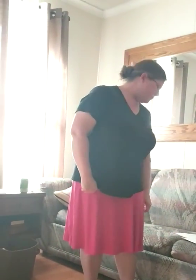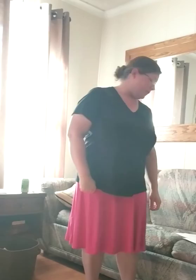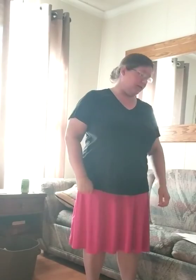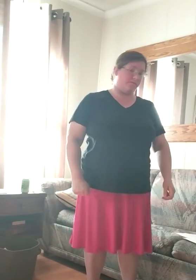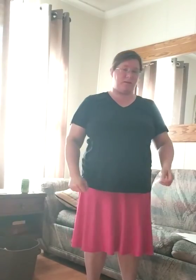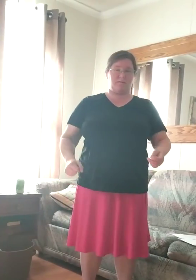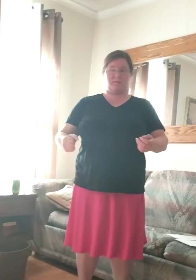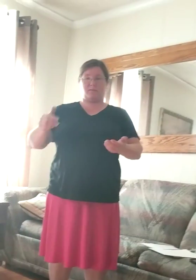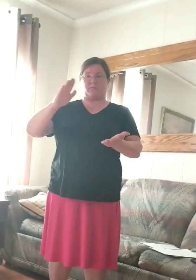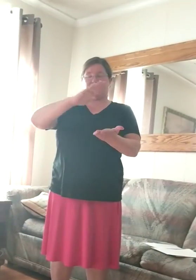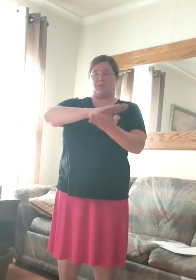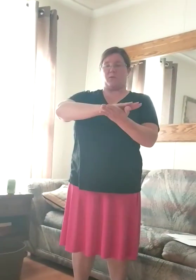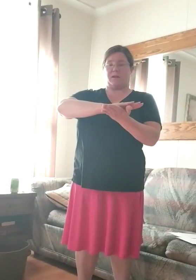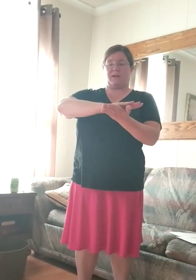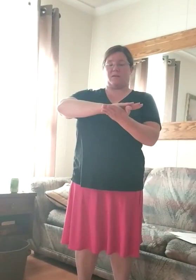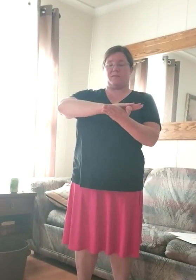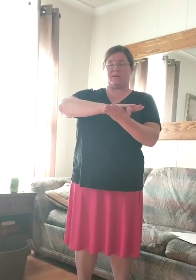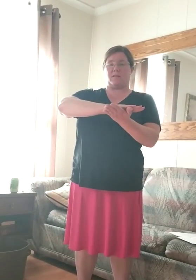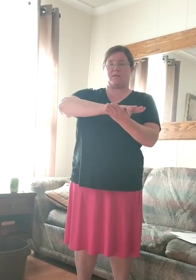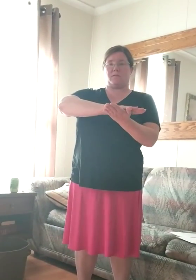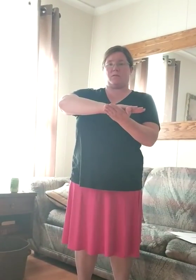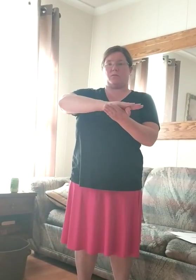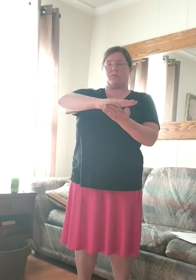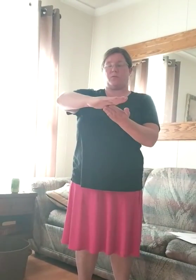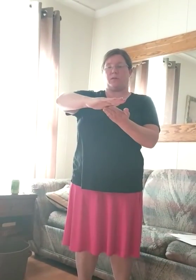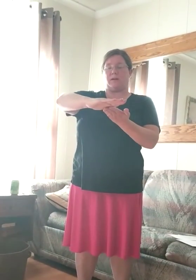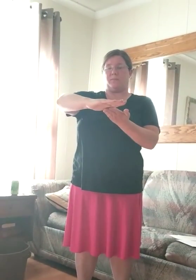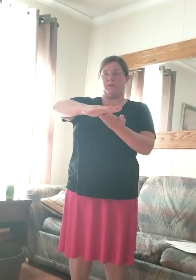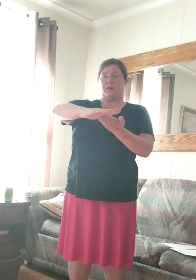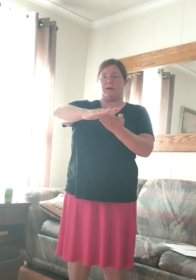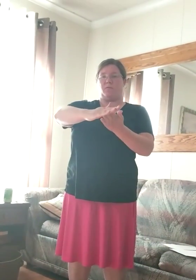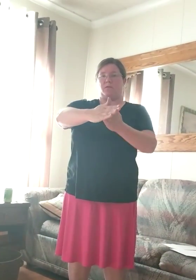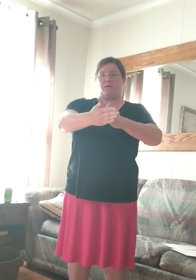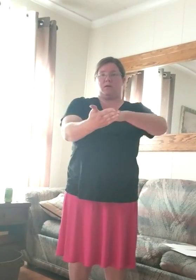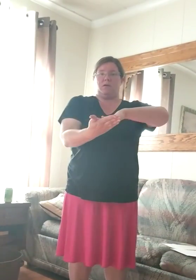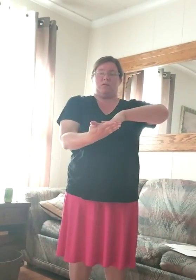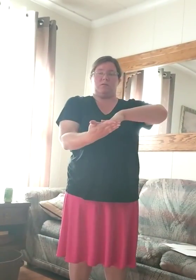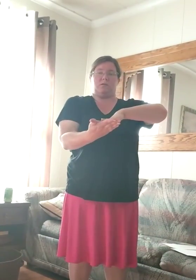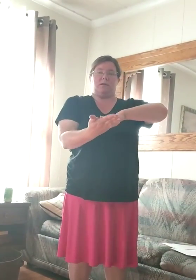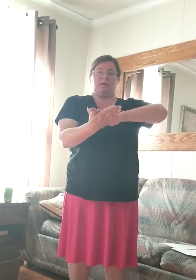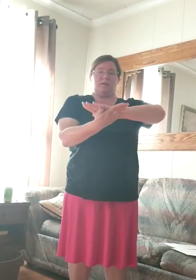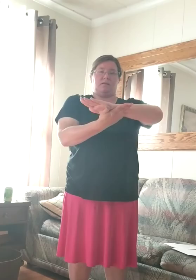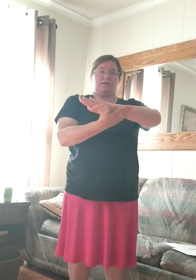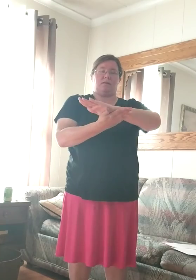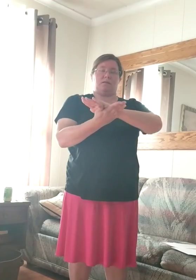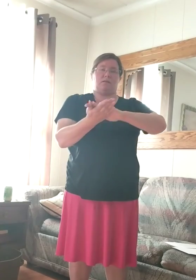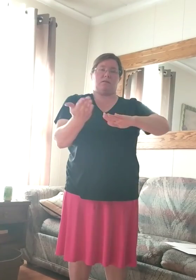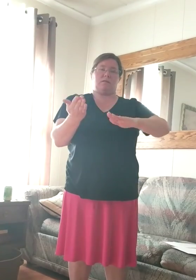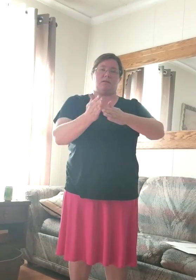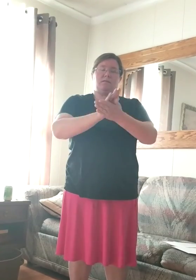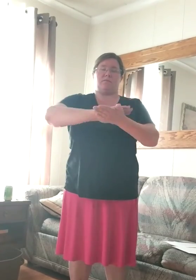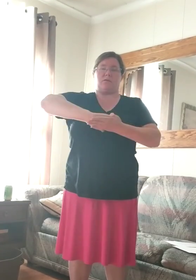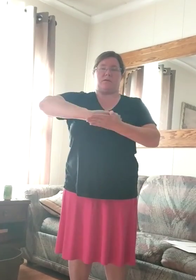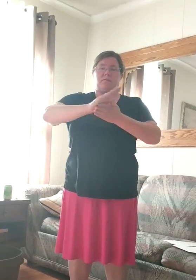Forgiveness. So, we take one hand over the other. Kind of pull it out. Turn it. Forgiveness.